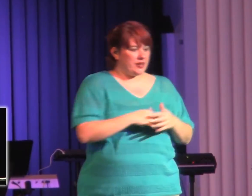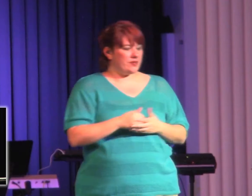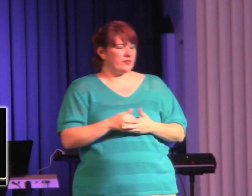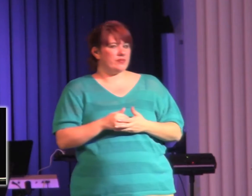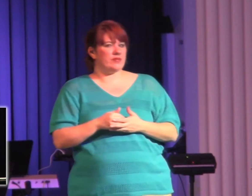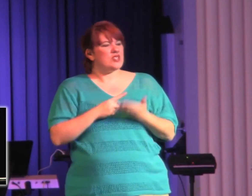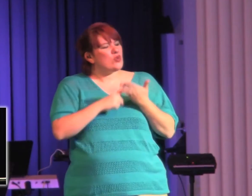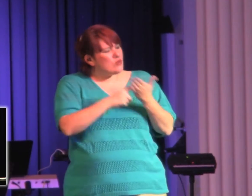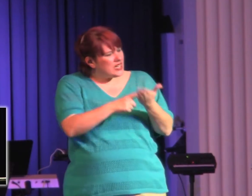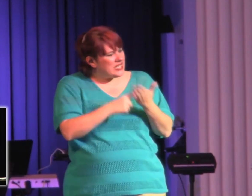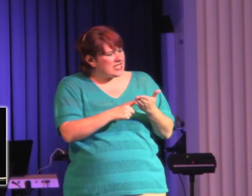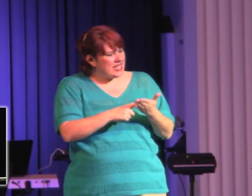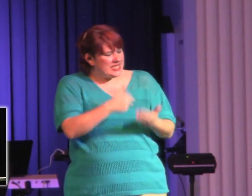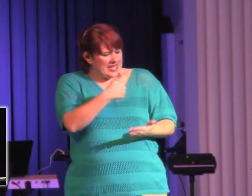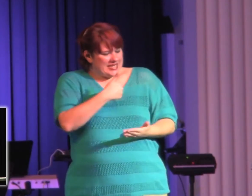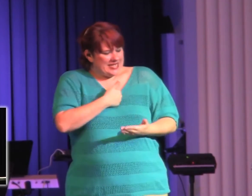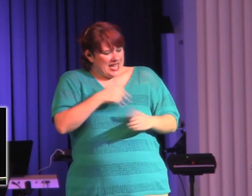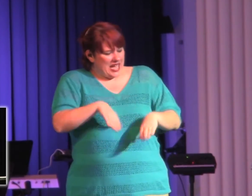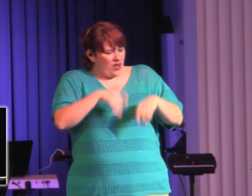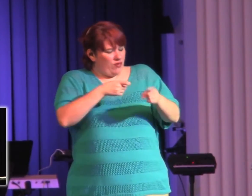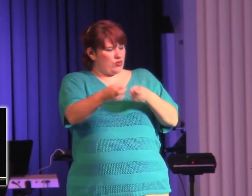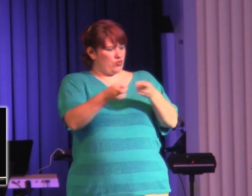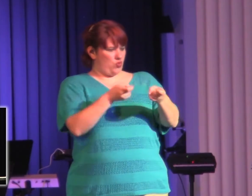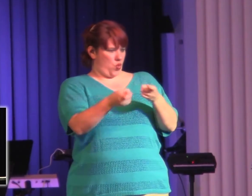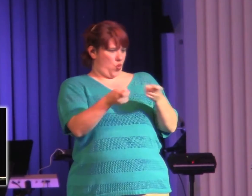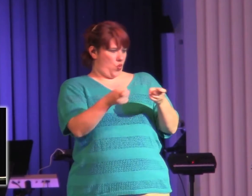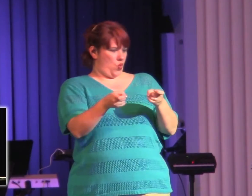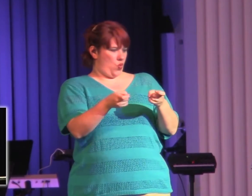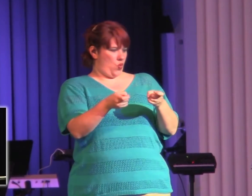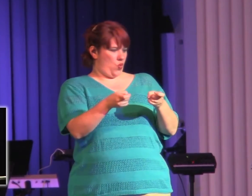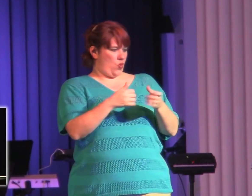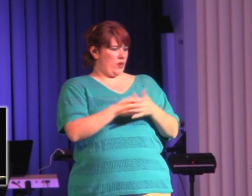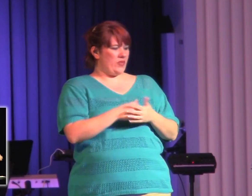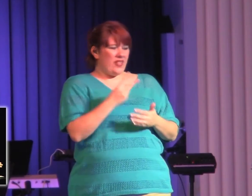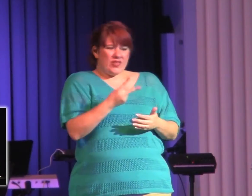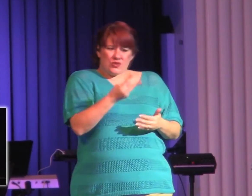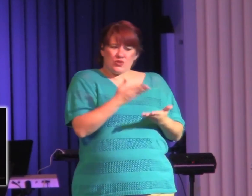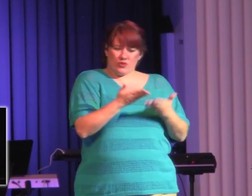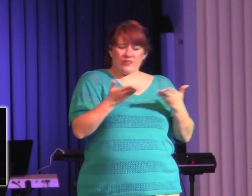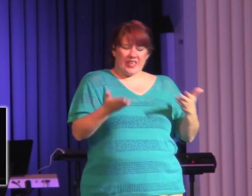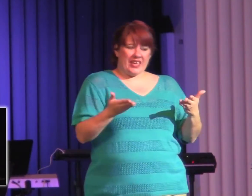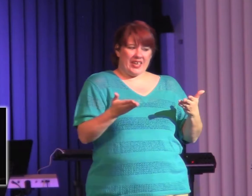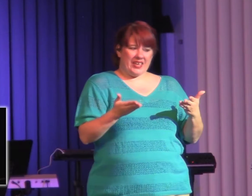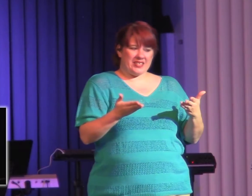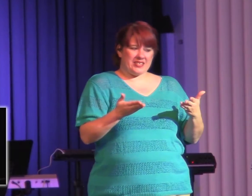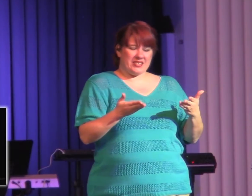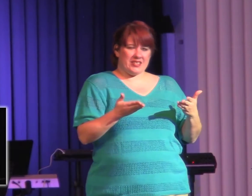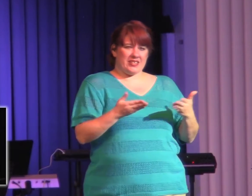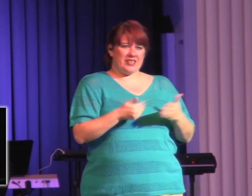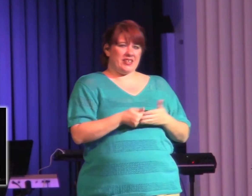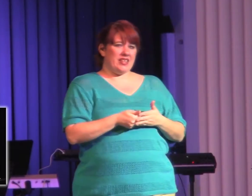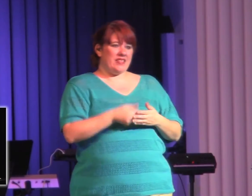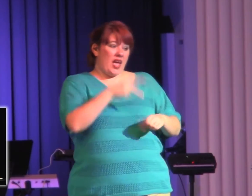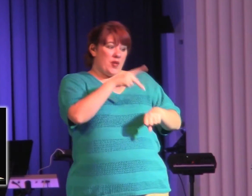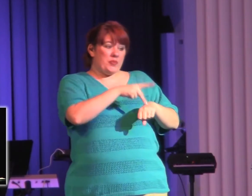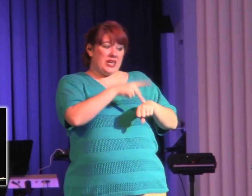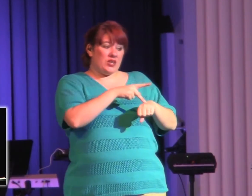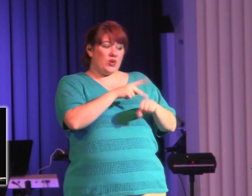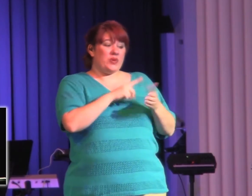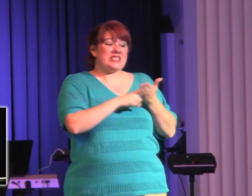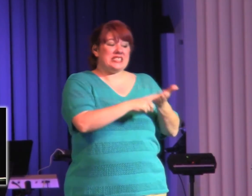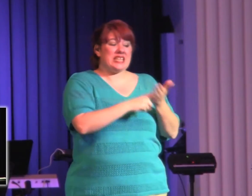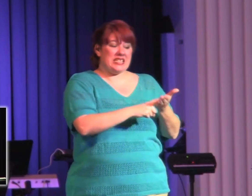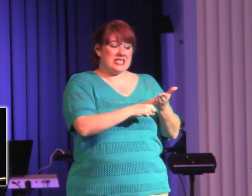things in the time frame in which he was writing. He was talking about excessive use of alcohol and sexual